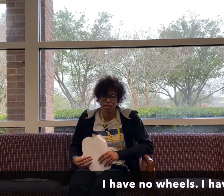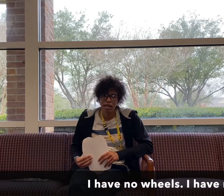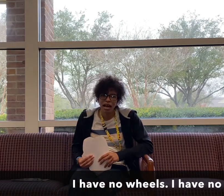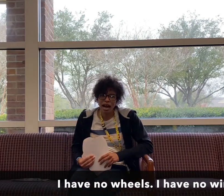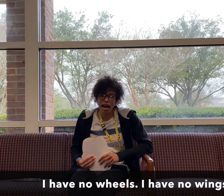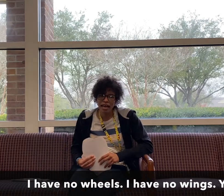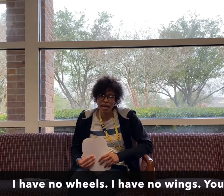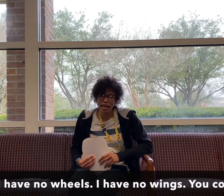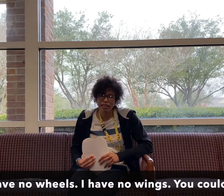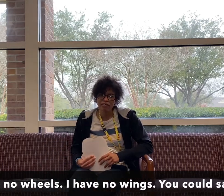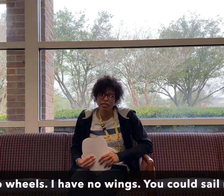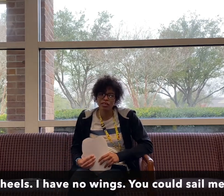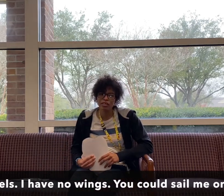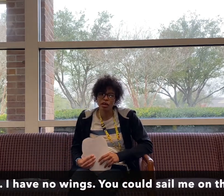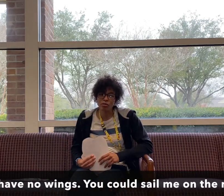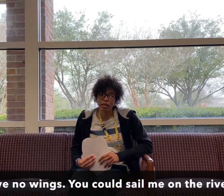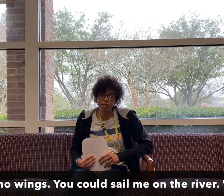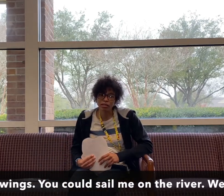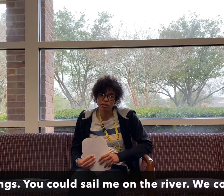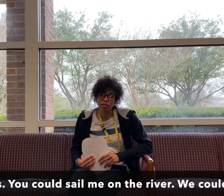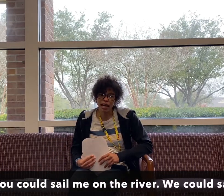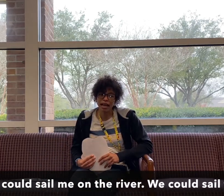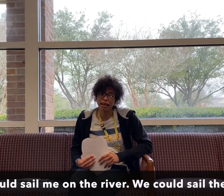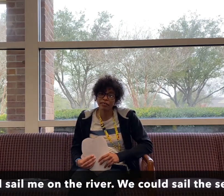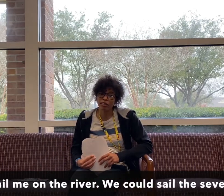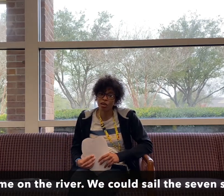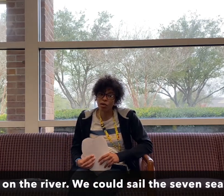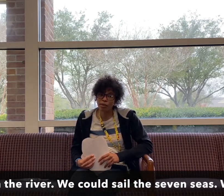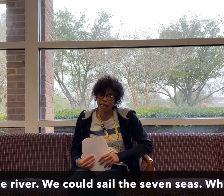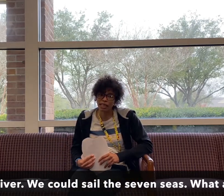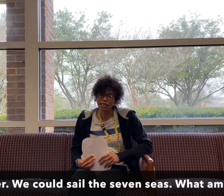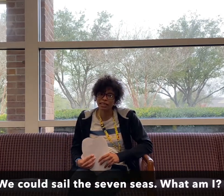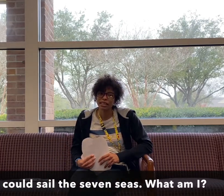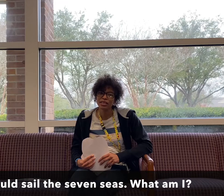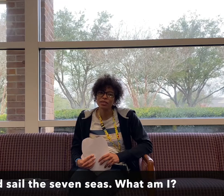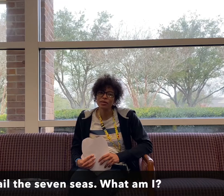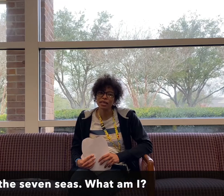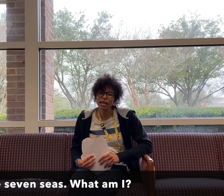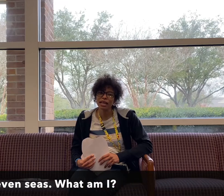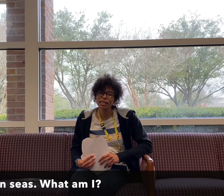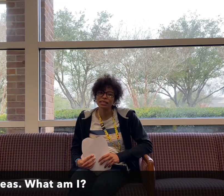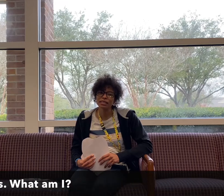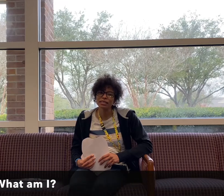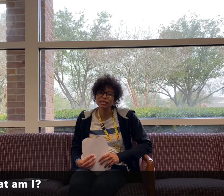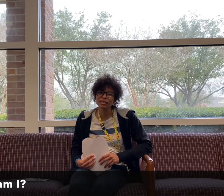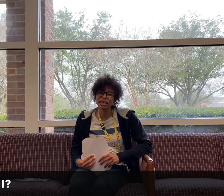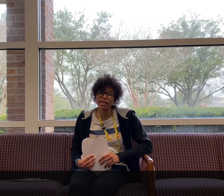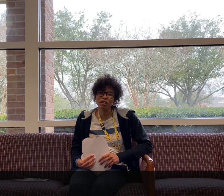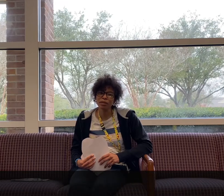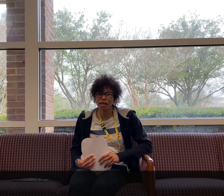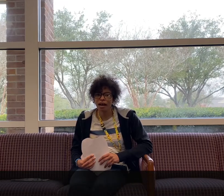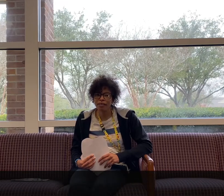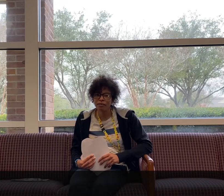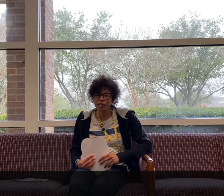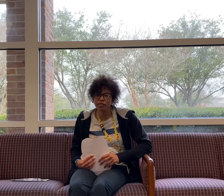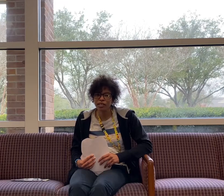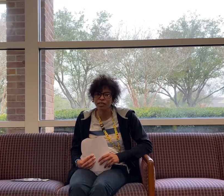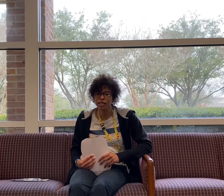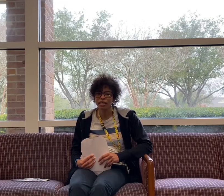I have no wheels. I have no wings. You can sail me on the river. You can